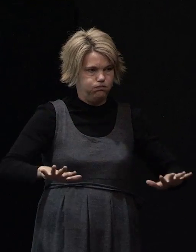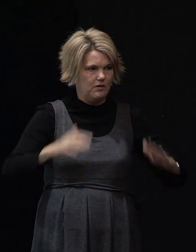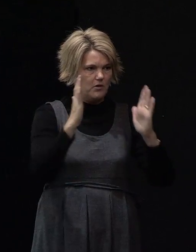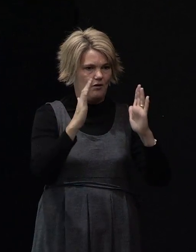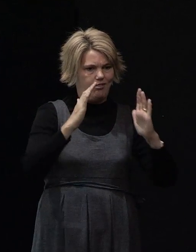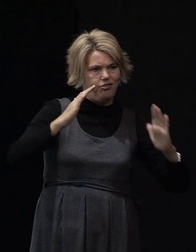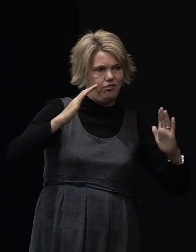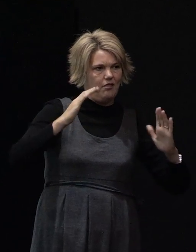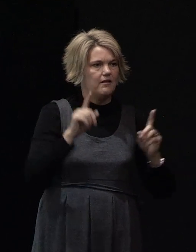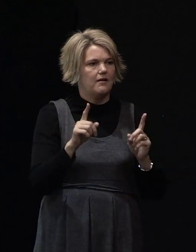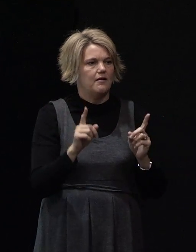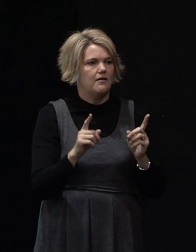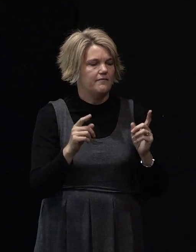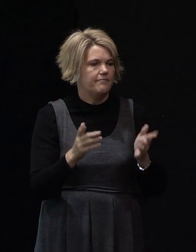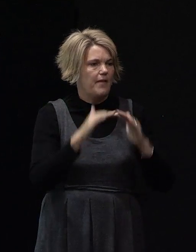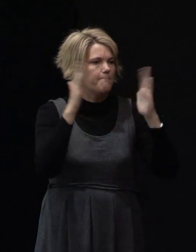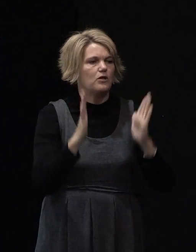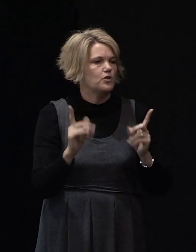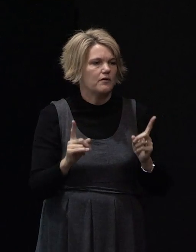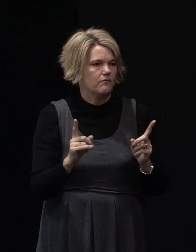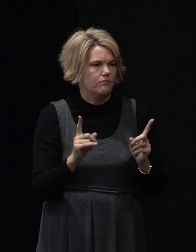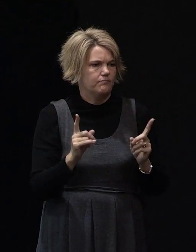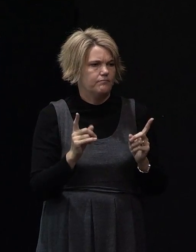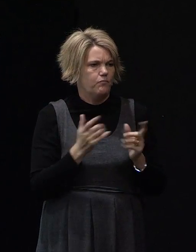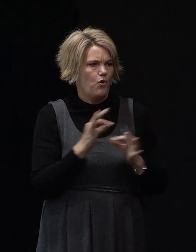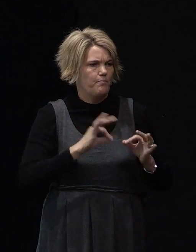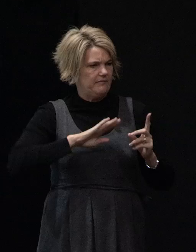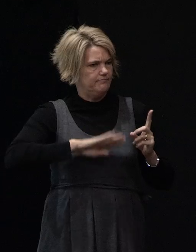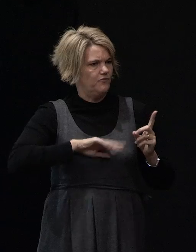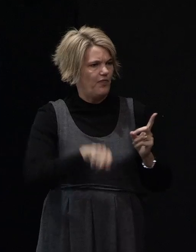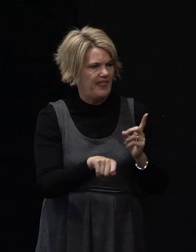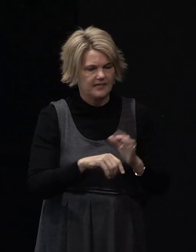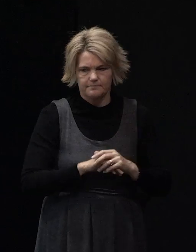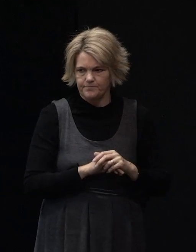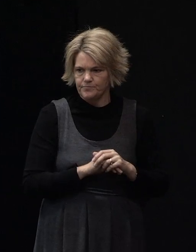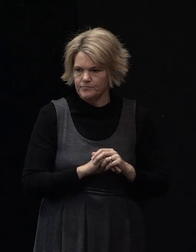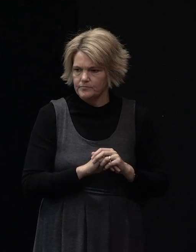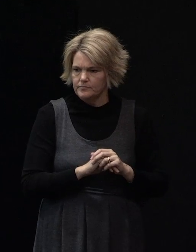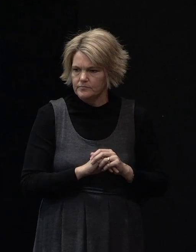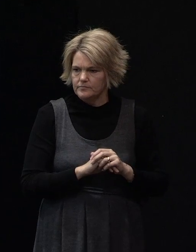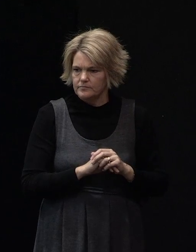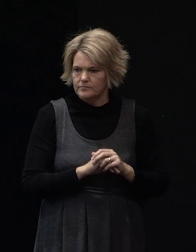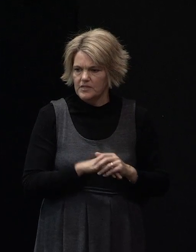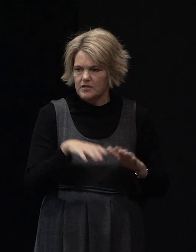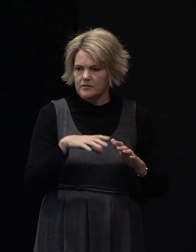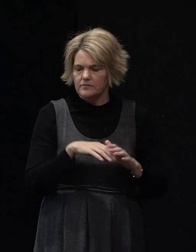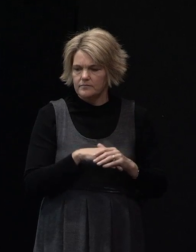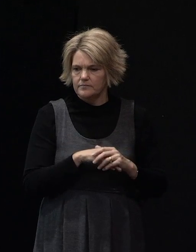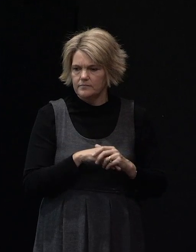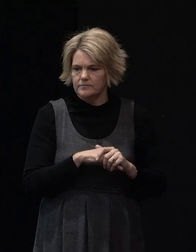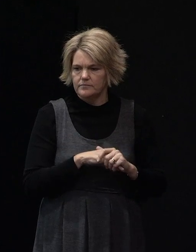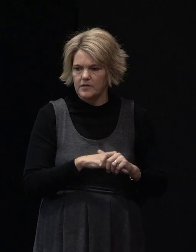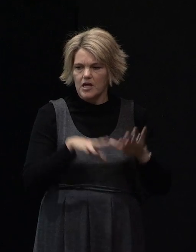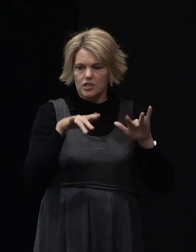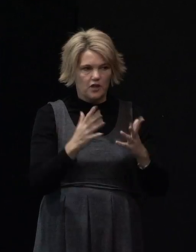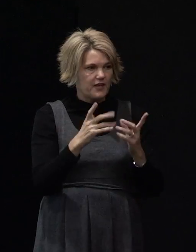building doesn't particularly like that kind of action. So it's what's happened to this building and how does that need to be taken into account to either